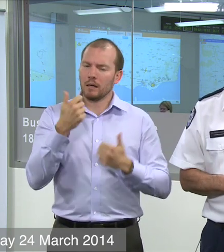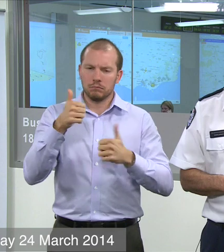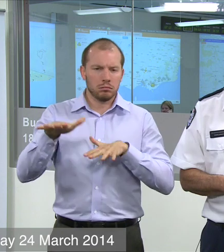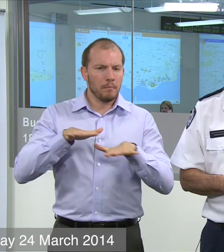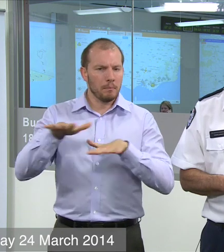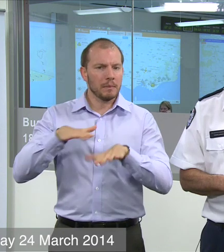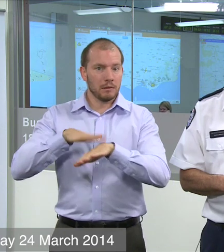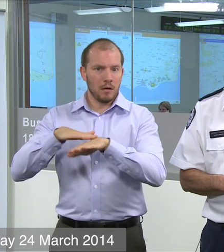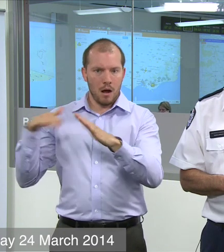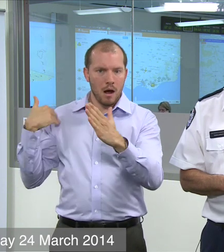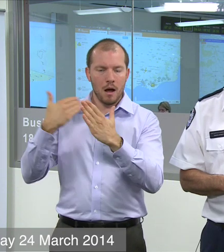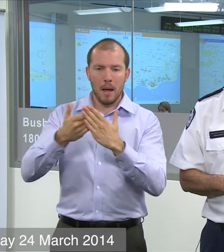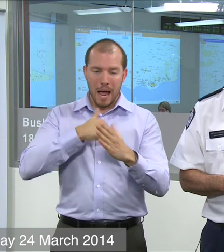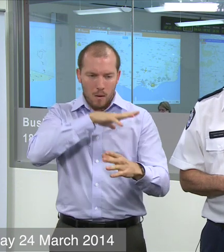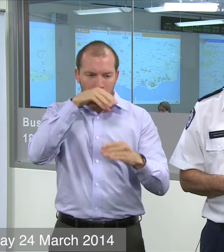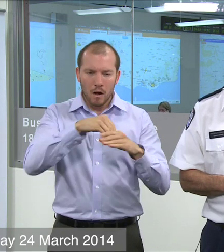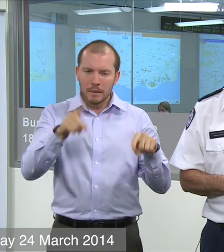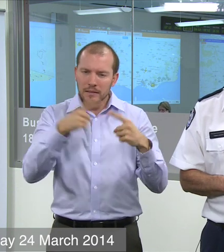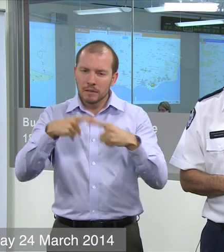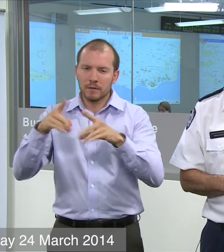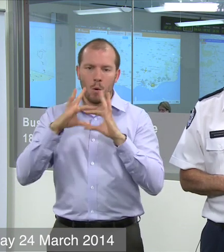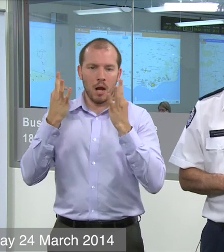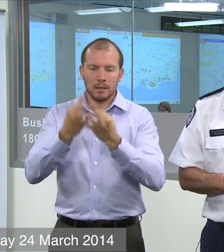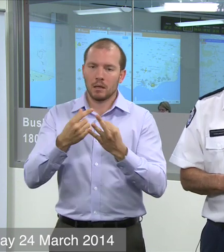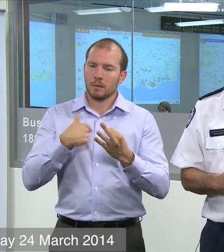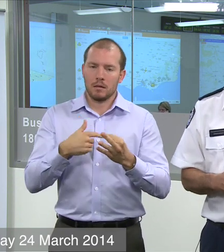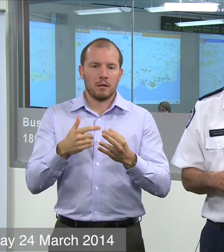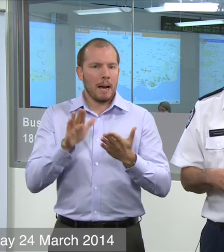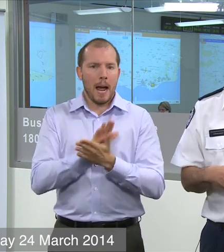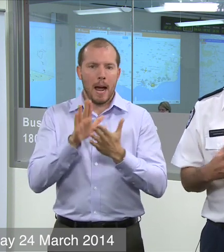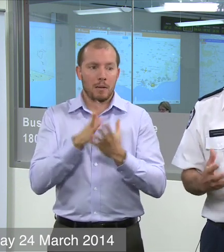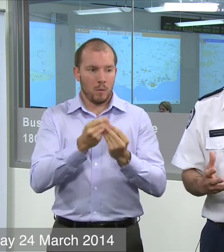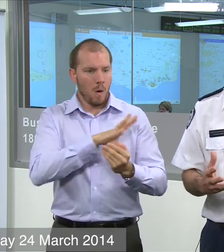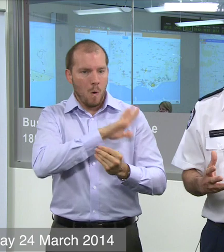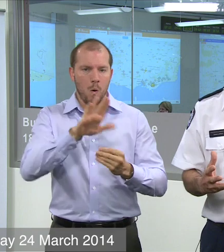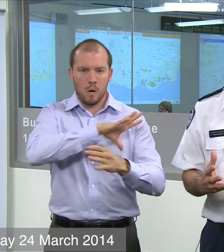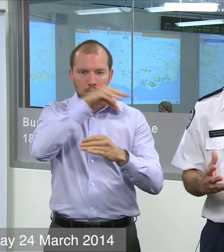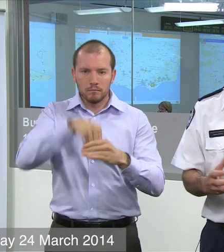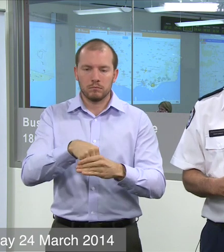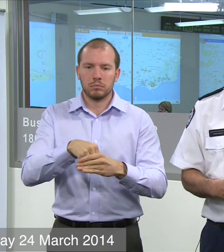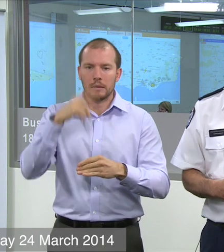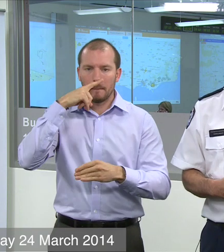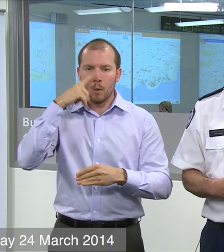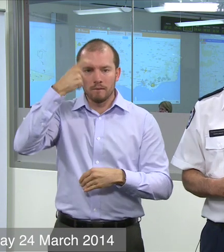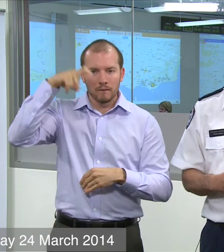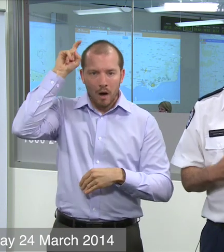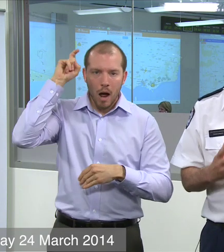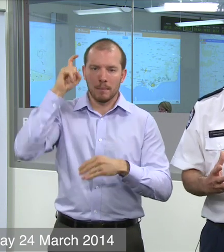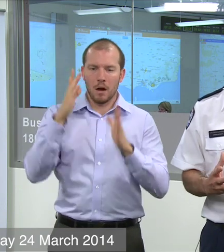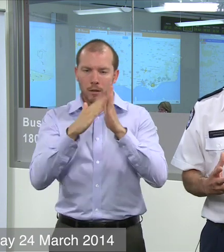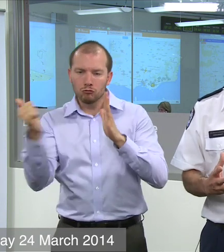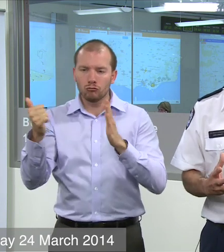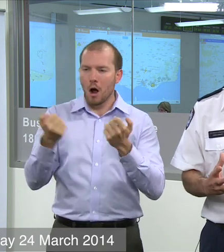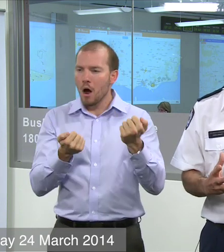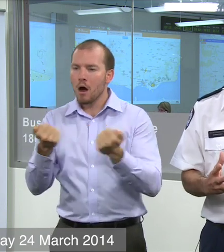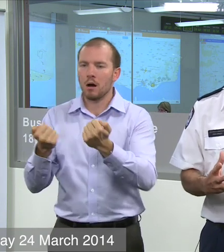so many people is so important and we value everyone's contribution. It's about those that are on the back of fire trucks. It's about those that are in